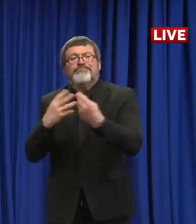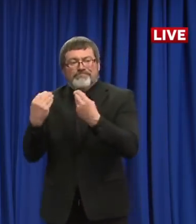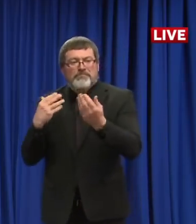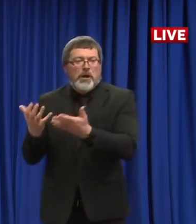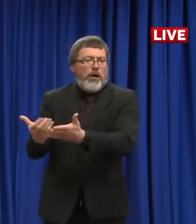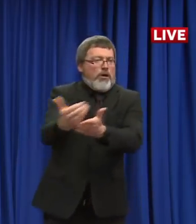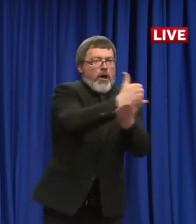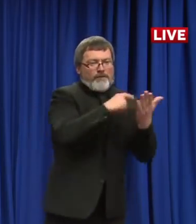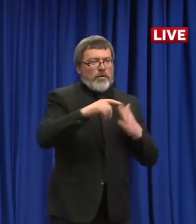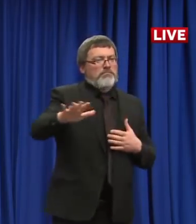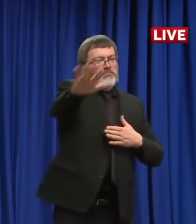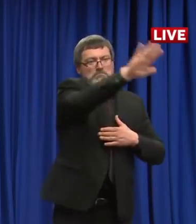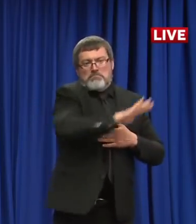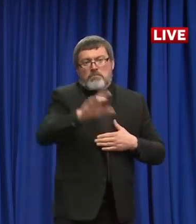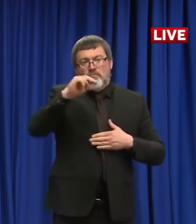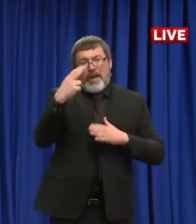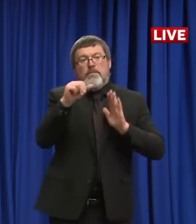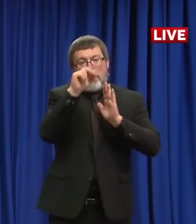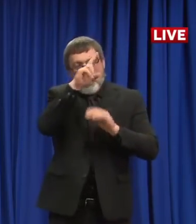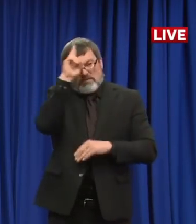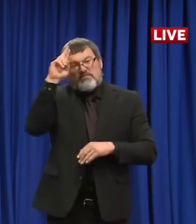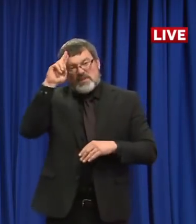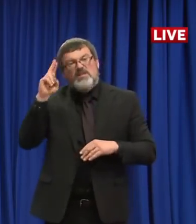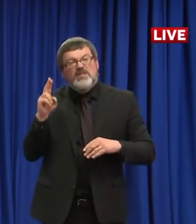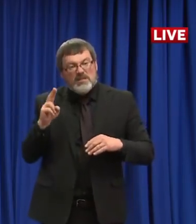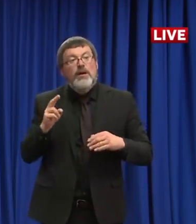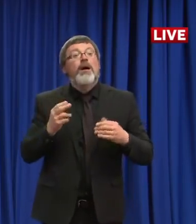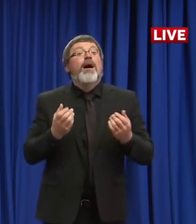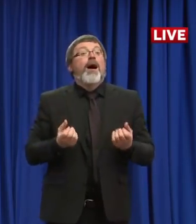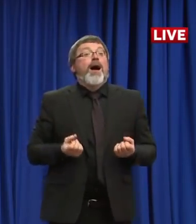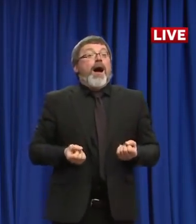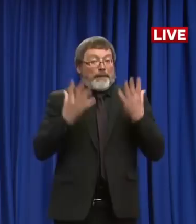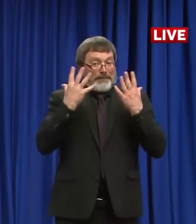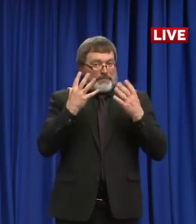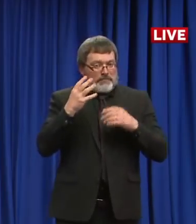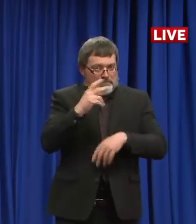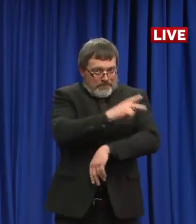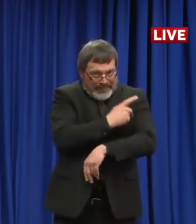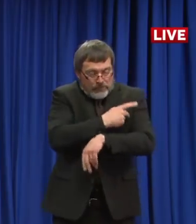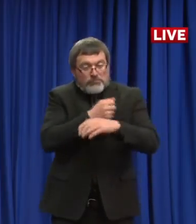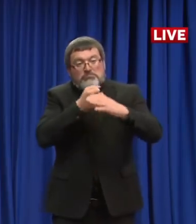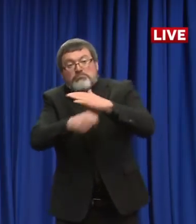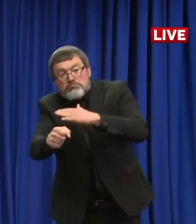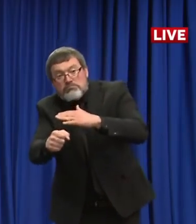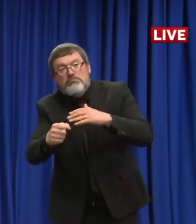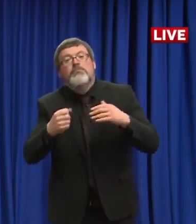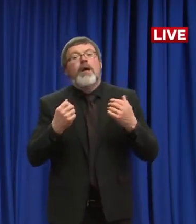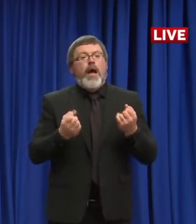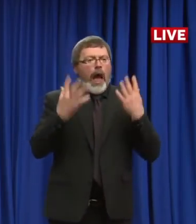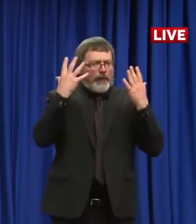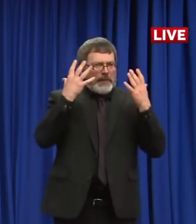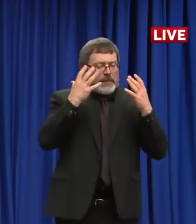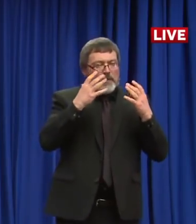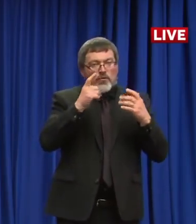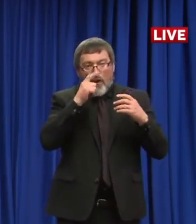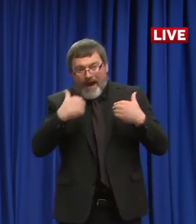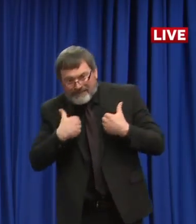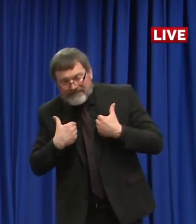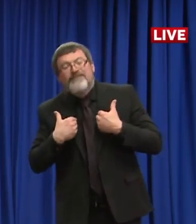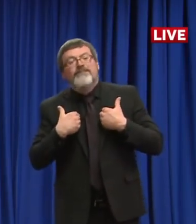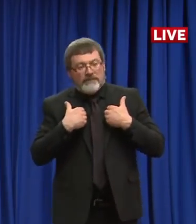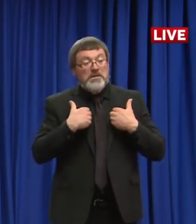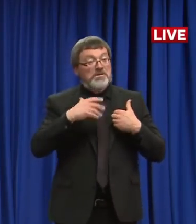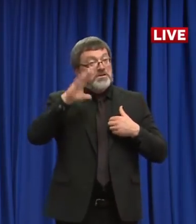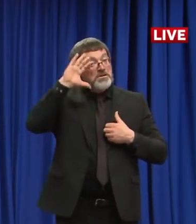patients hospitalized with COVID-19 has stabilized the last week. The last seven or eight days there have been on average about